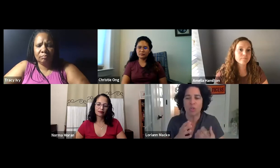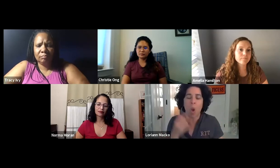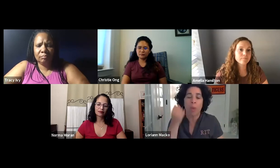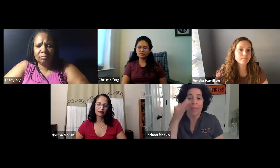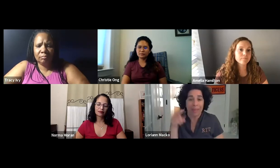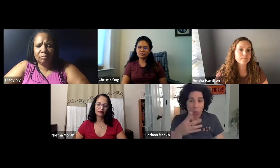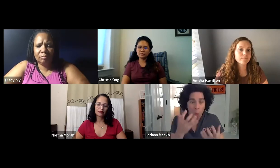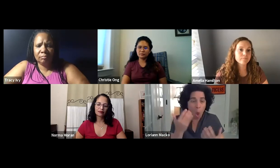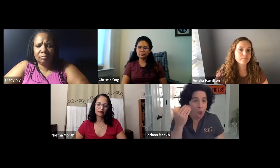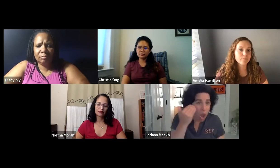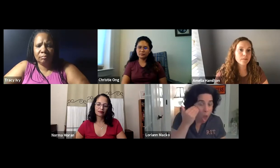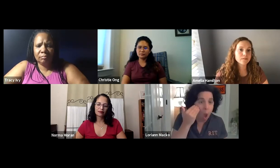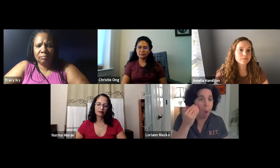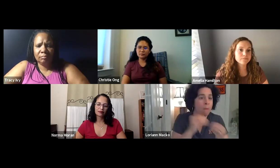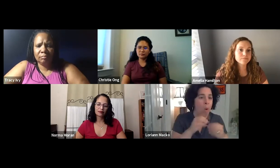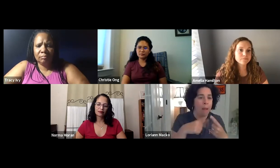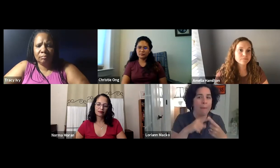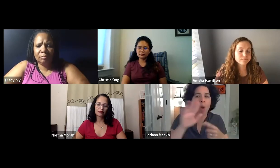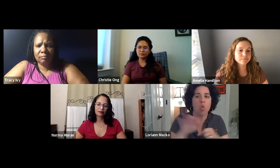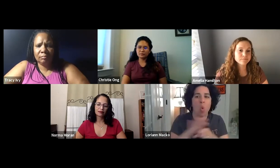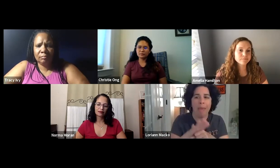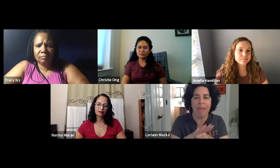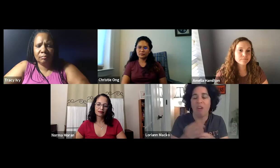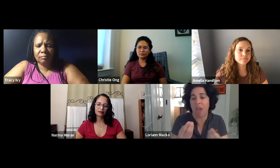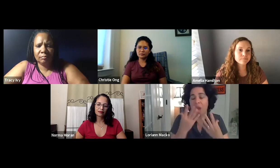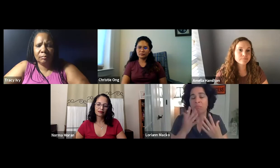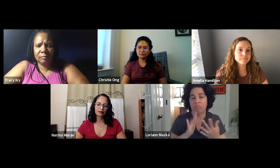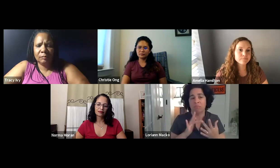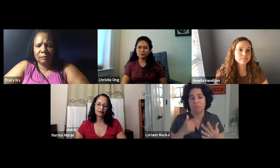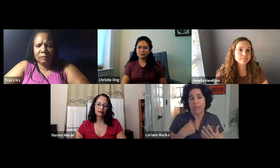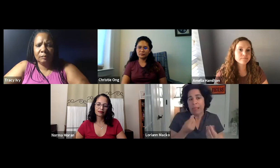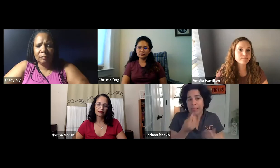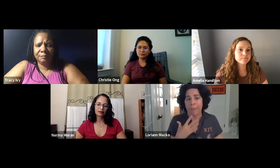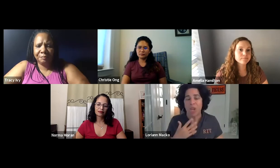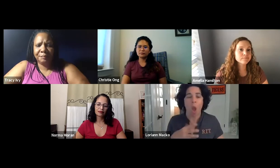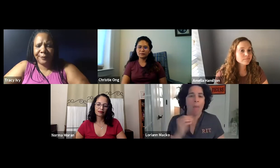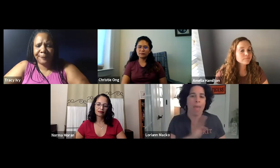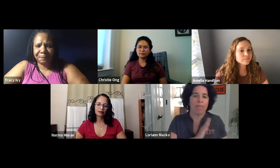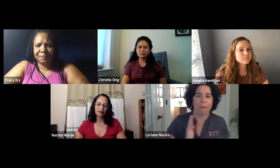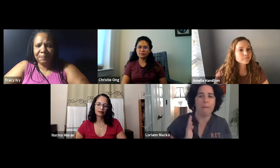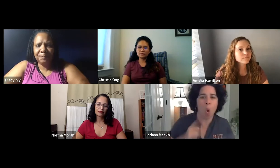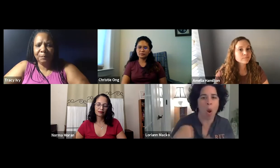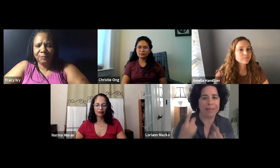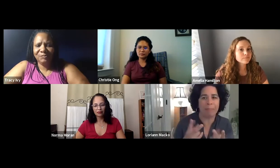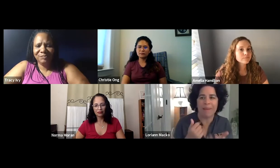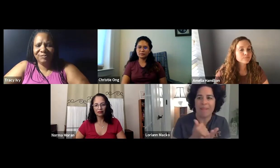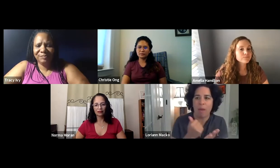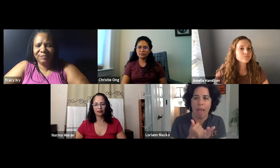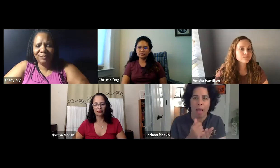chapters and individual alumni. If you'd like to learn more about your area, send me an email or let me know. And